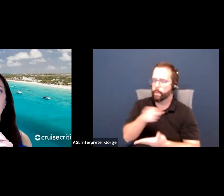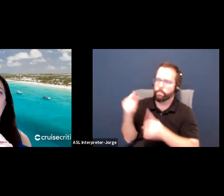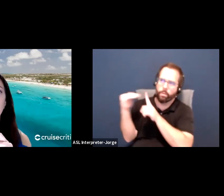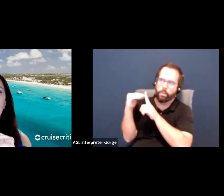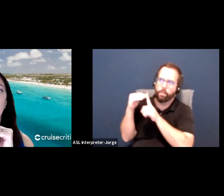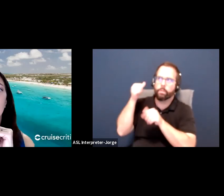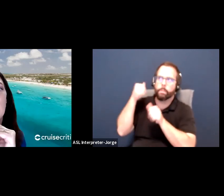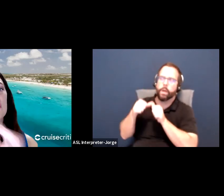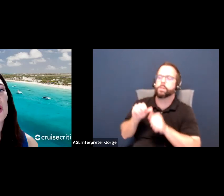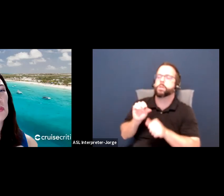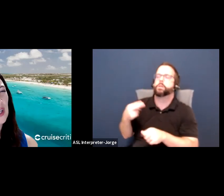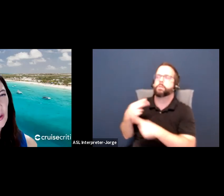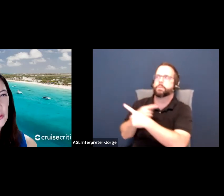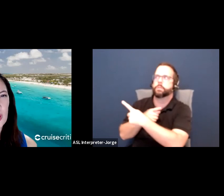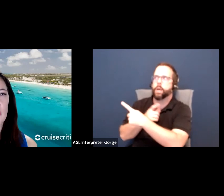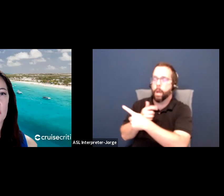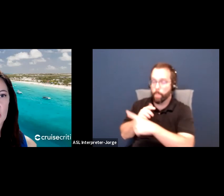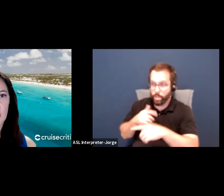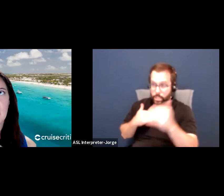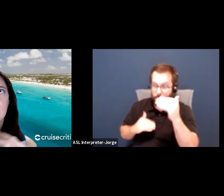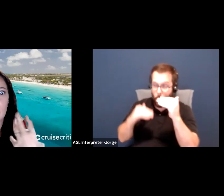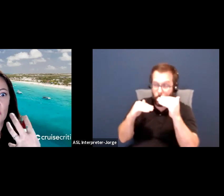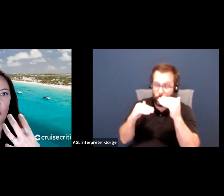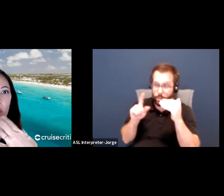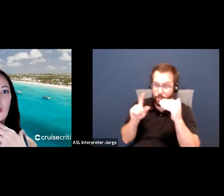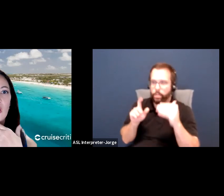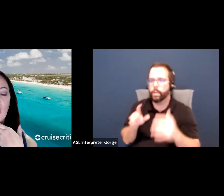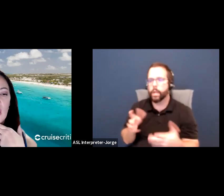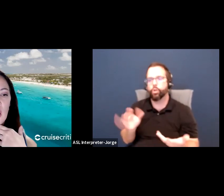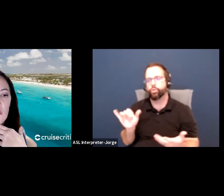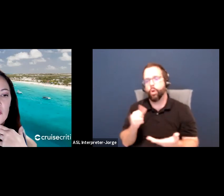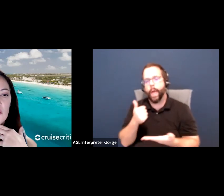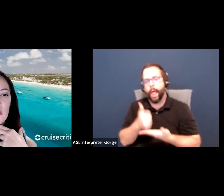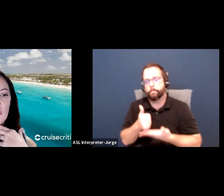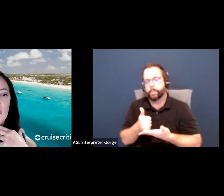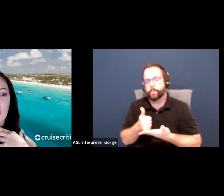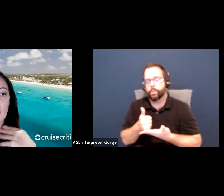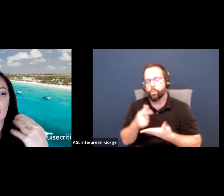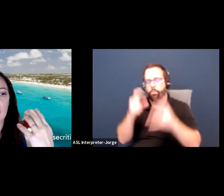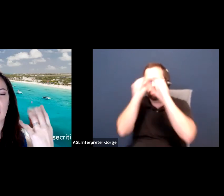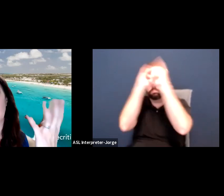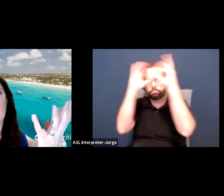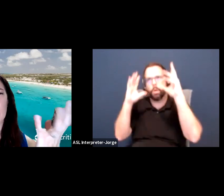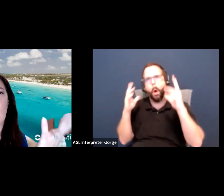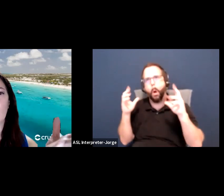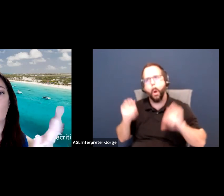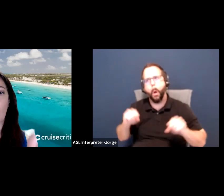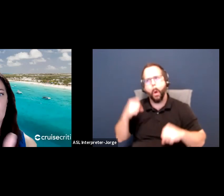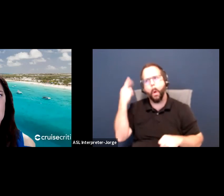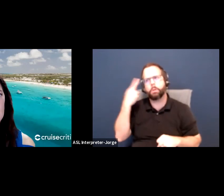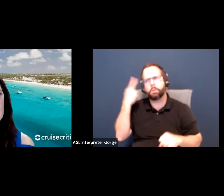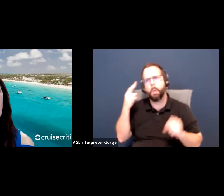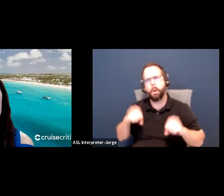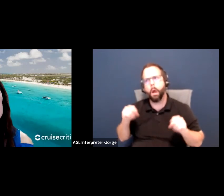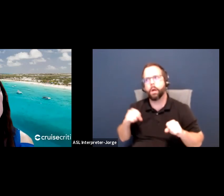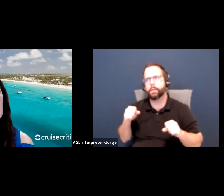This is how I'm going to reach it. And so it, it also makes it very reasonable for them to, you know, it's not overwhelming